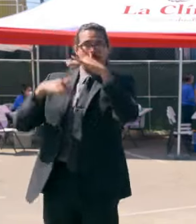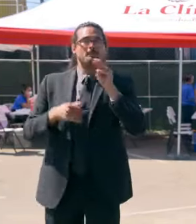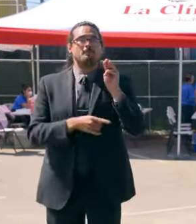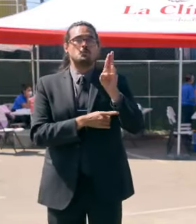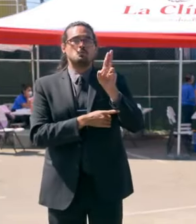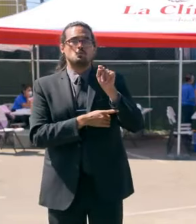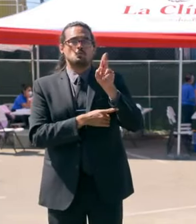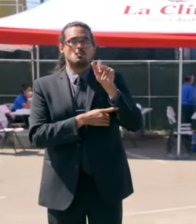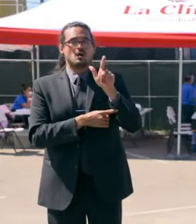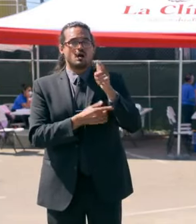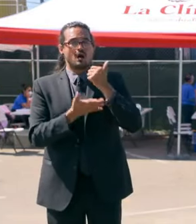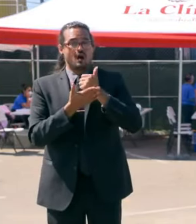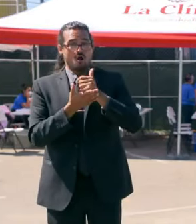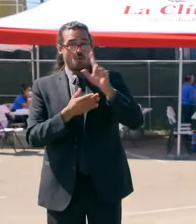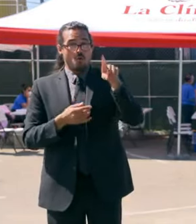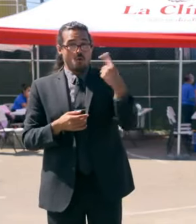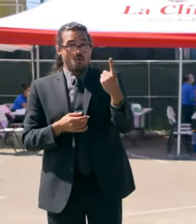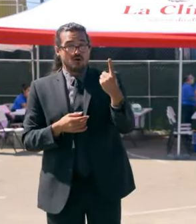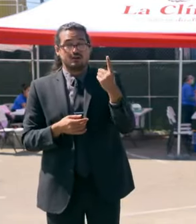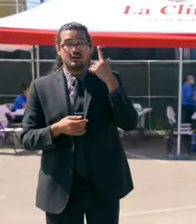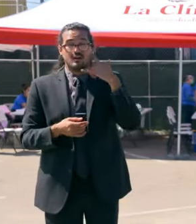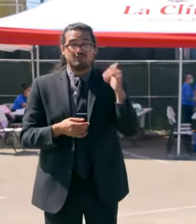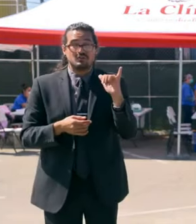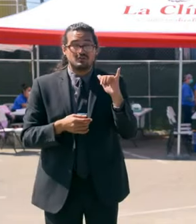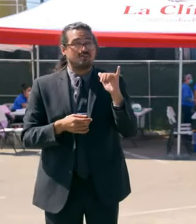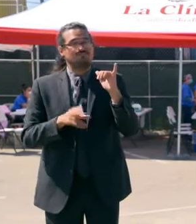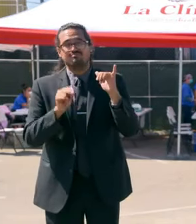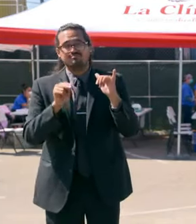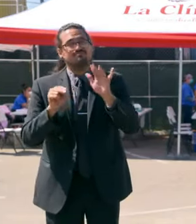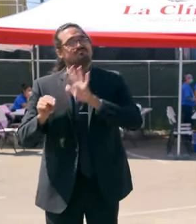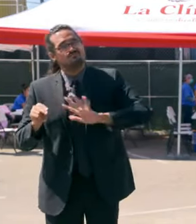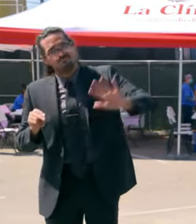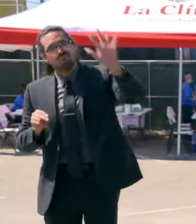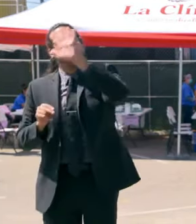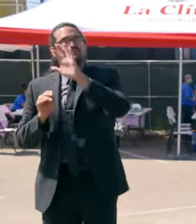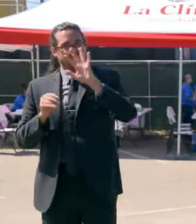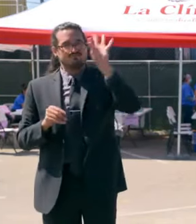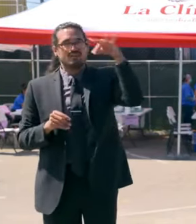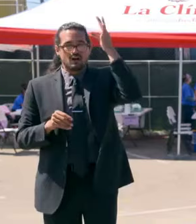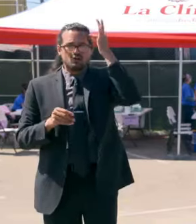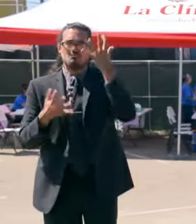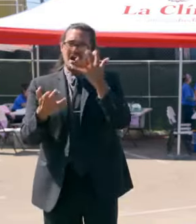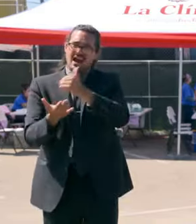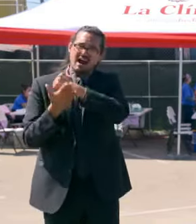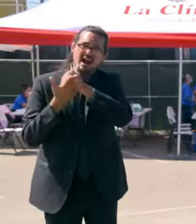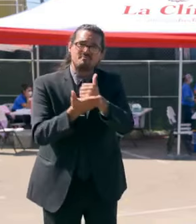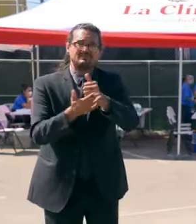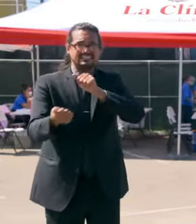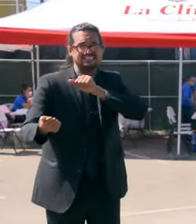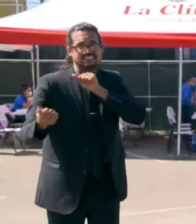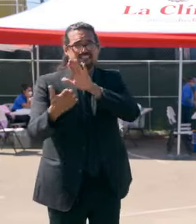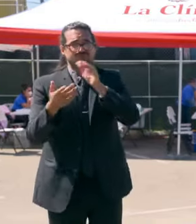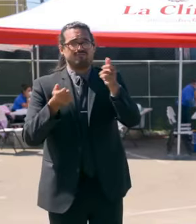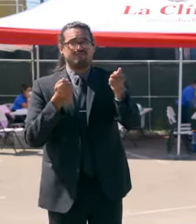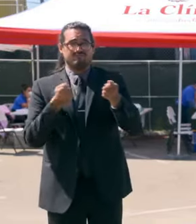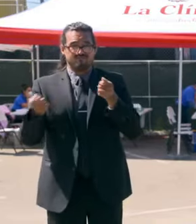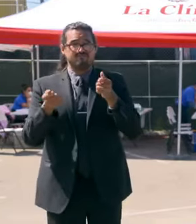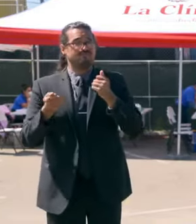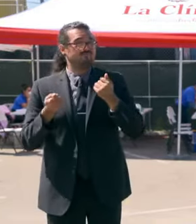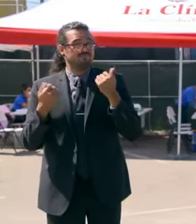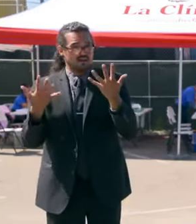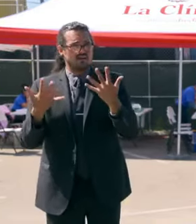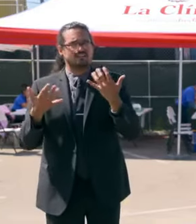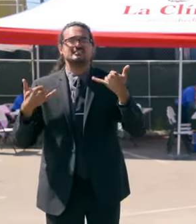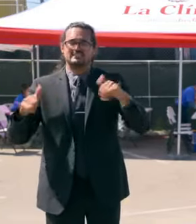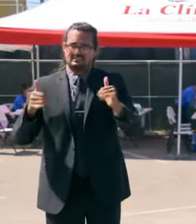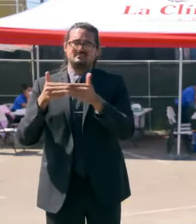partners, as well as local partners that are battling these active wildfires. Still a lot of work to do, but I just want to thank the men and